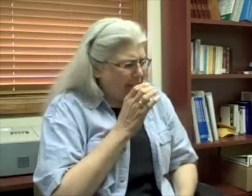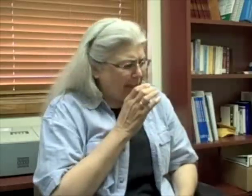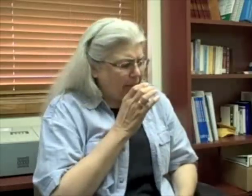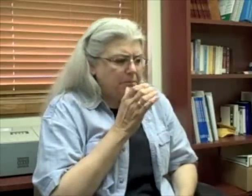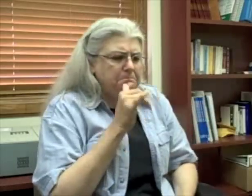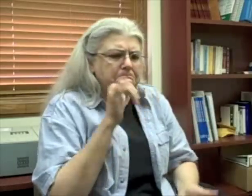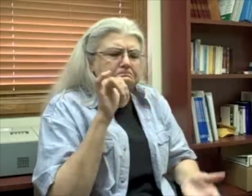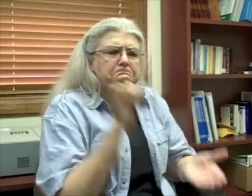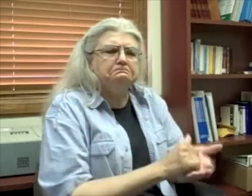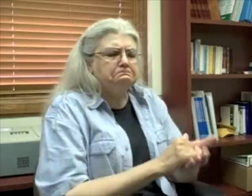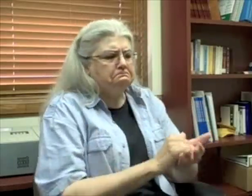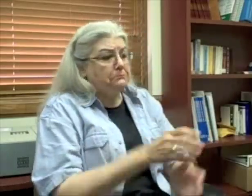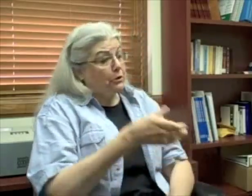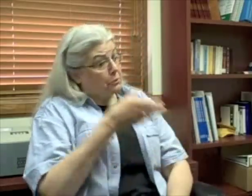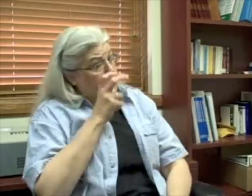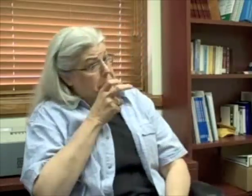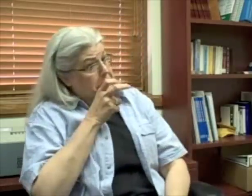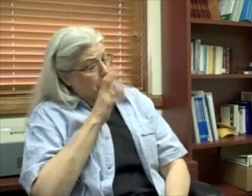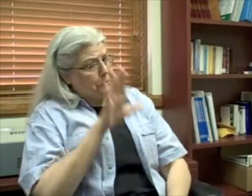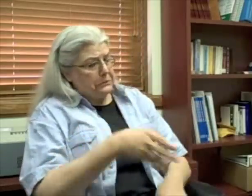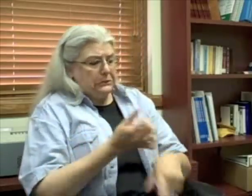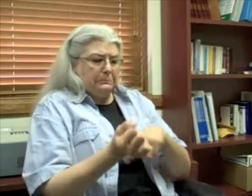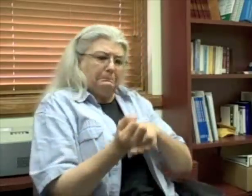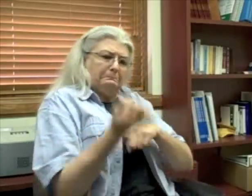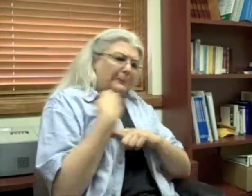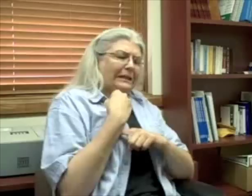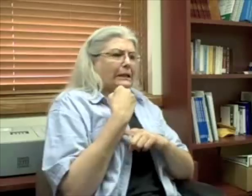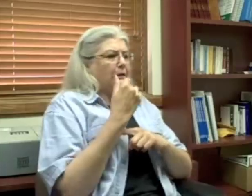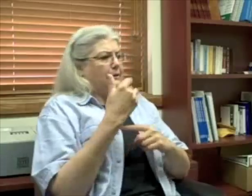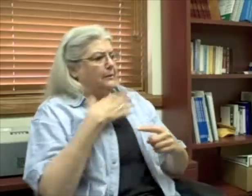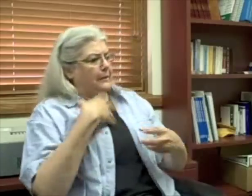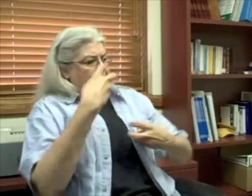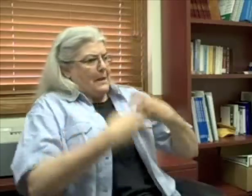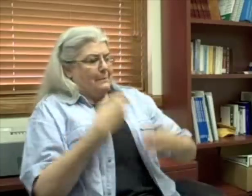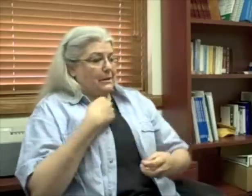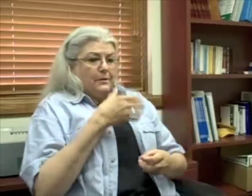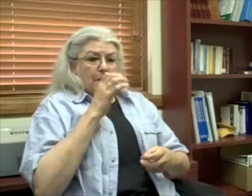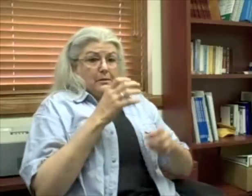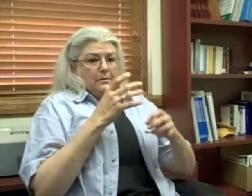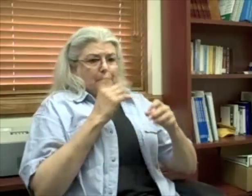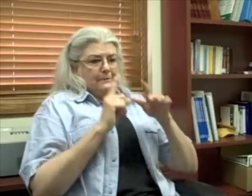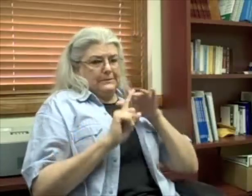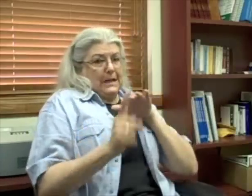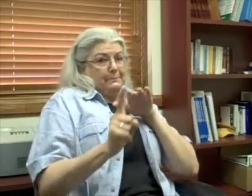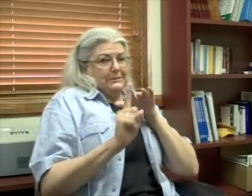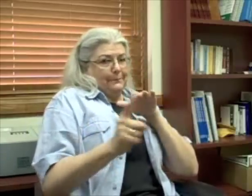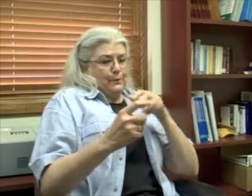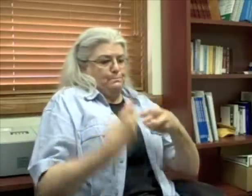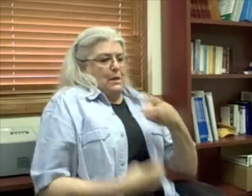But I couldn't. The booze beat me. It was like an escape from my problems. I felt peaceful.